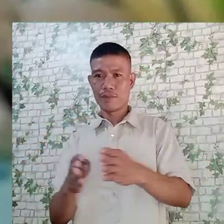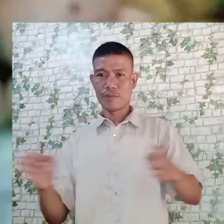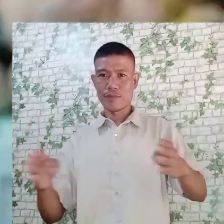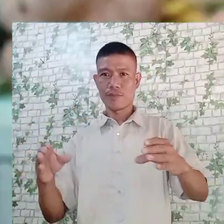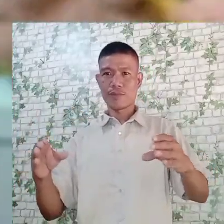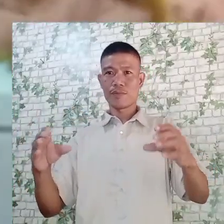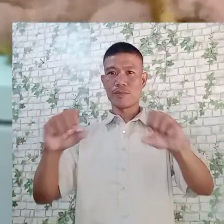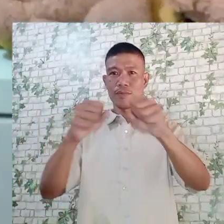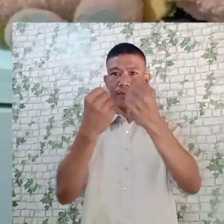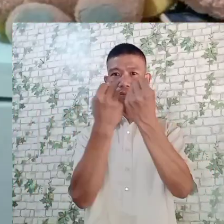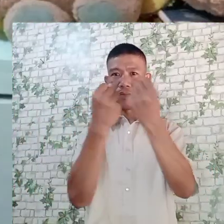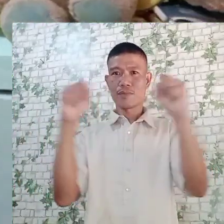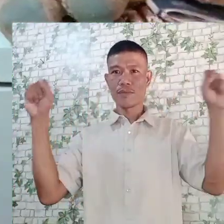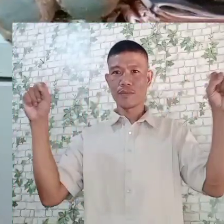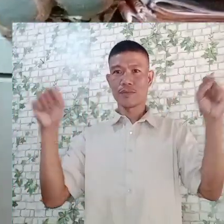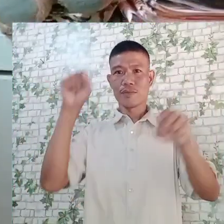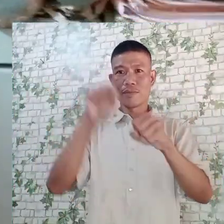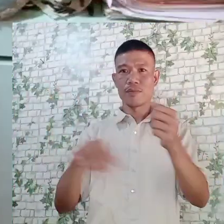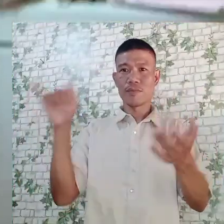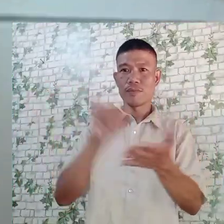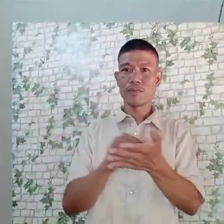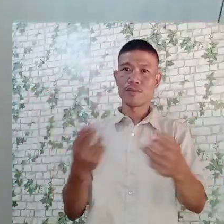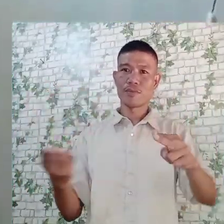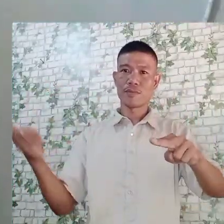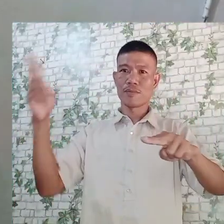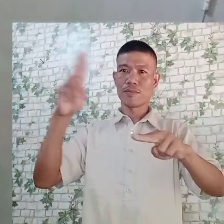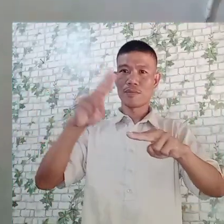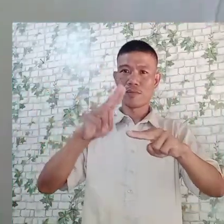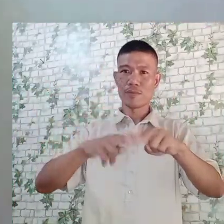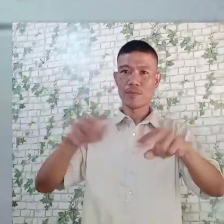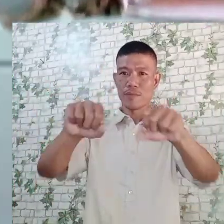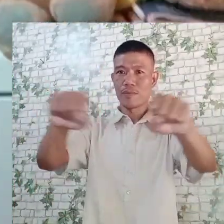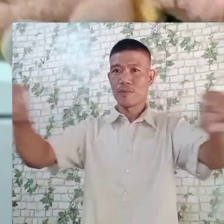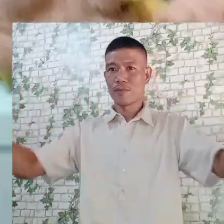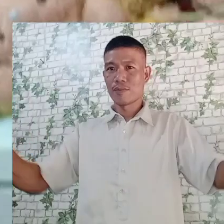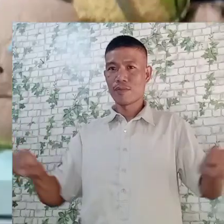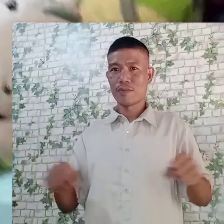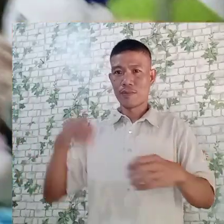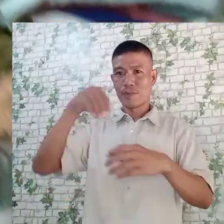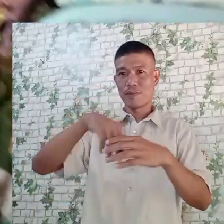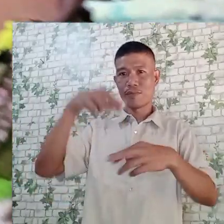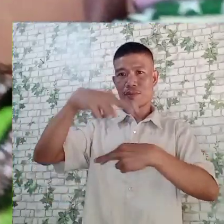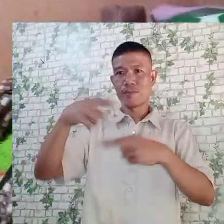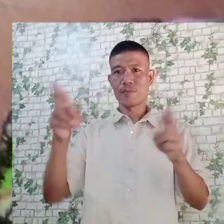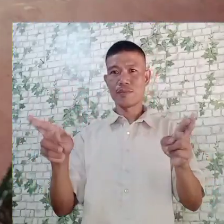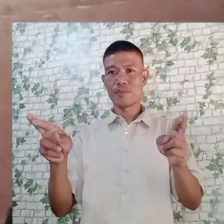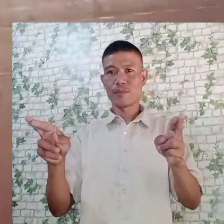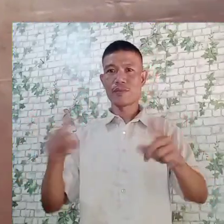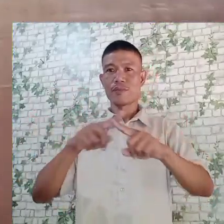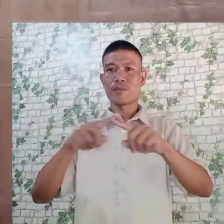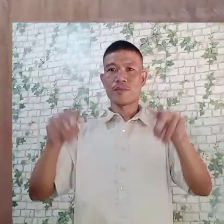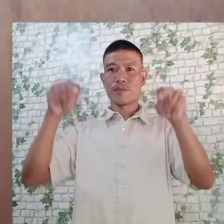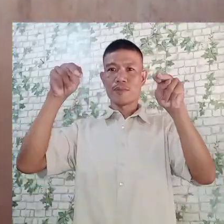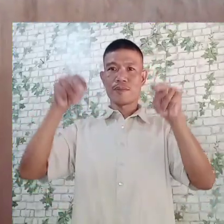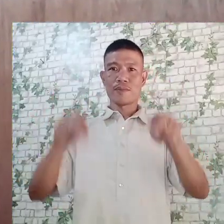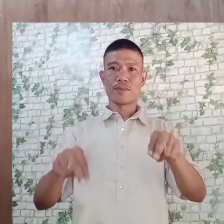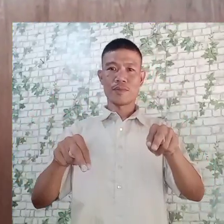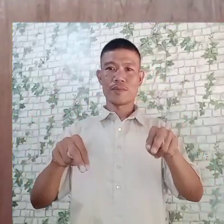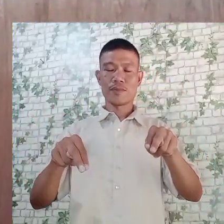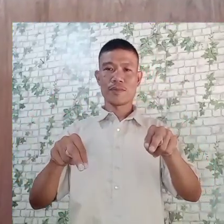that it has a traditional space for her inside her room. But I need a Belt-In